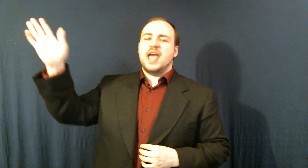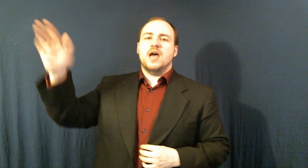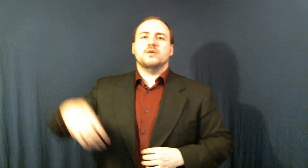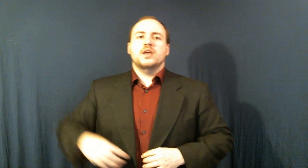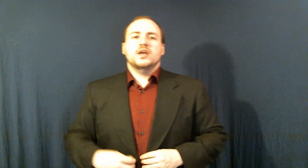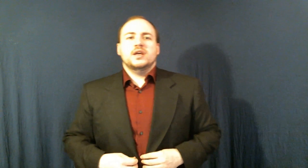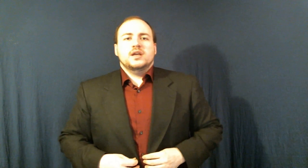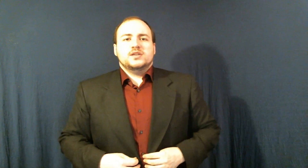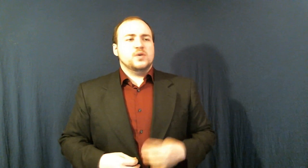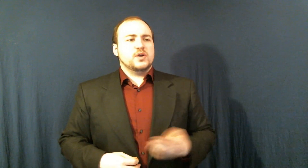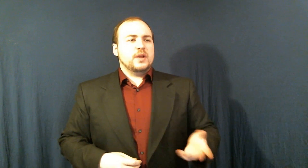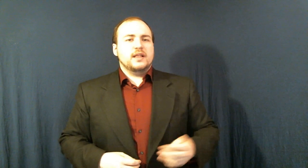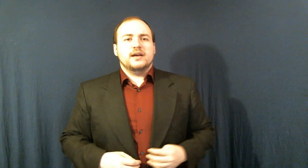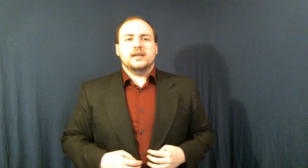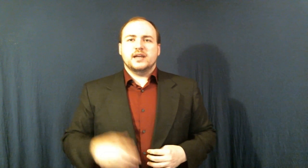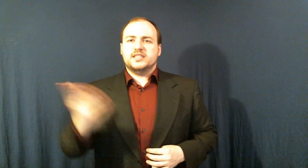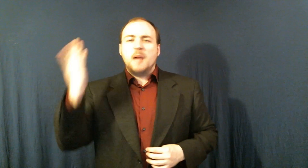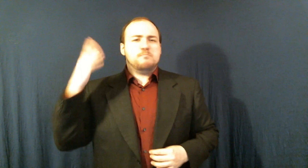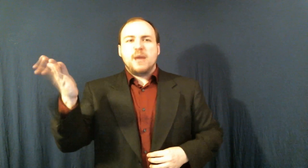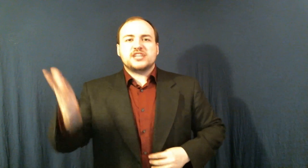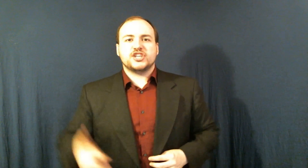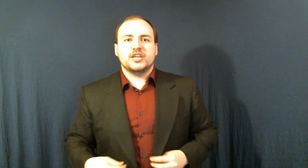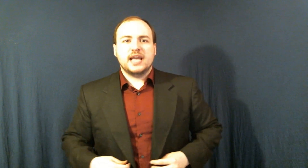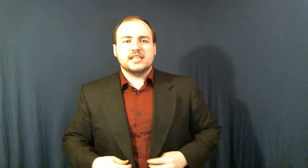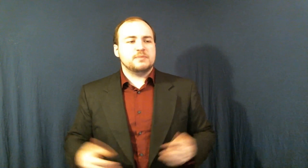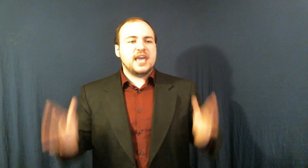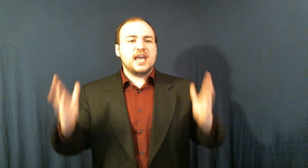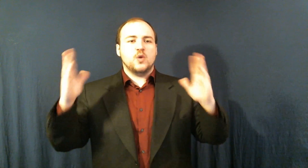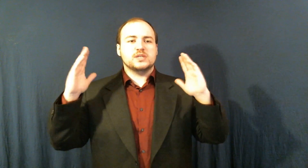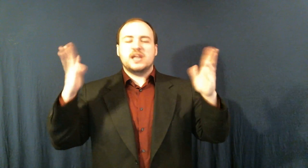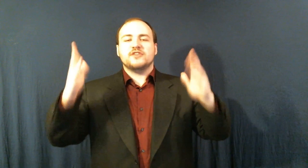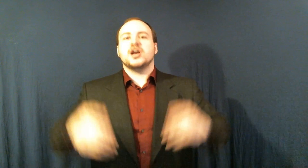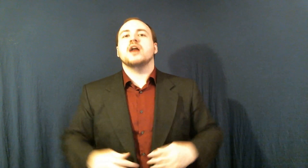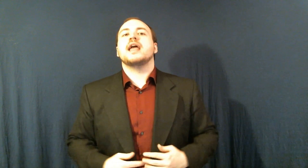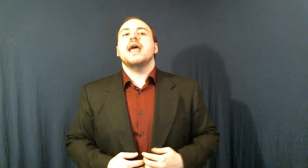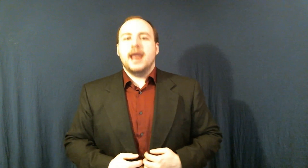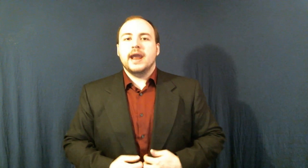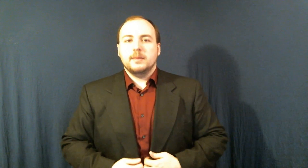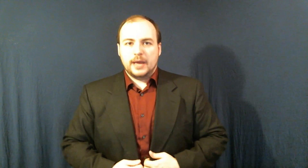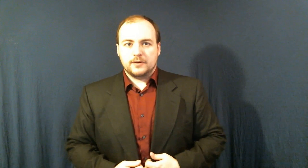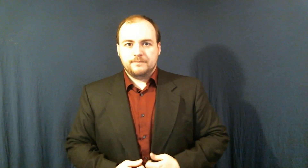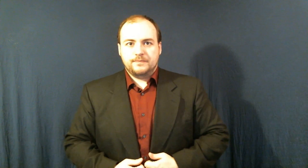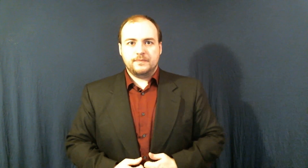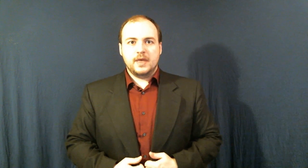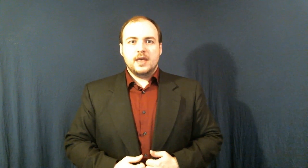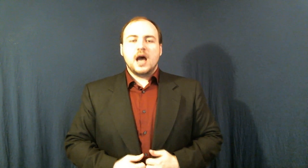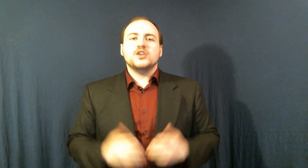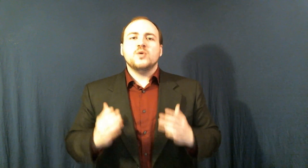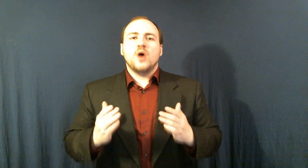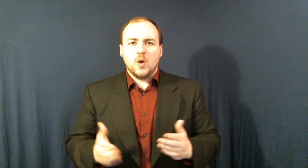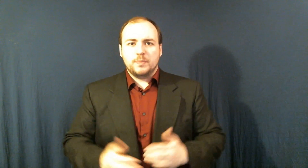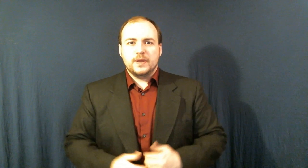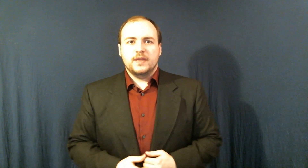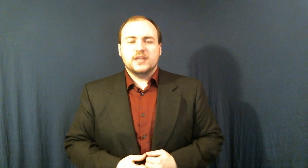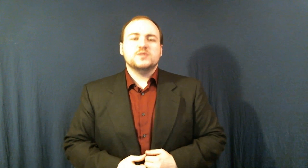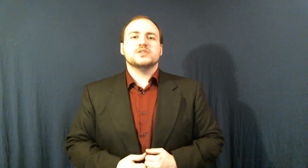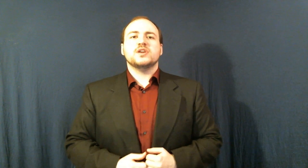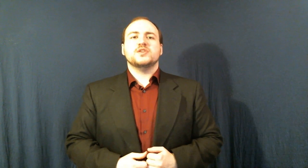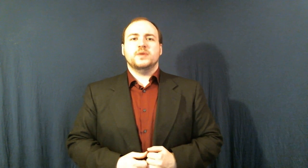town to a gorilla a dumb bitch and some kid who was never taught any better I do hope that you will start to